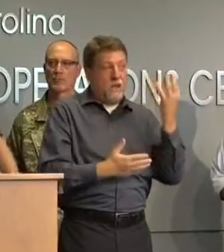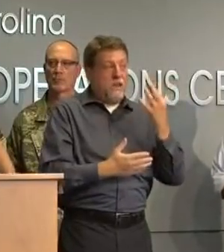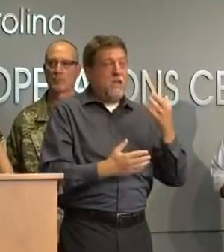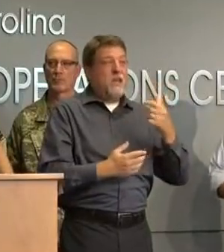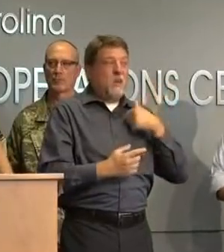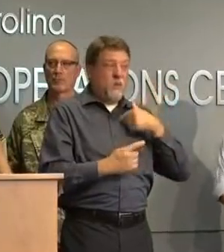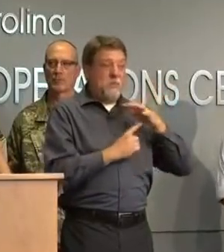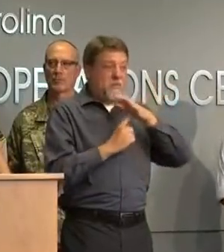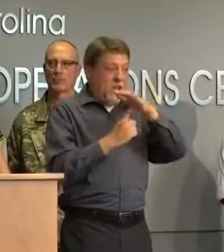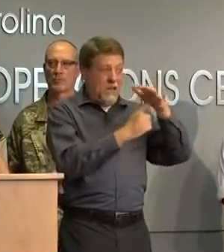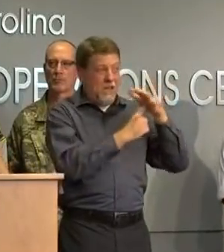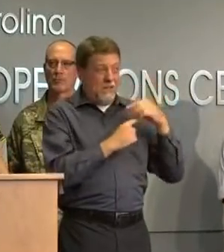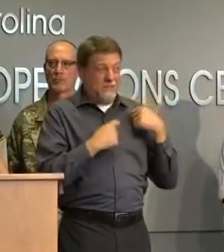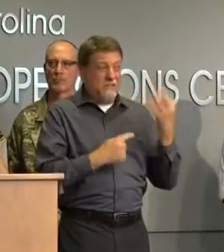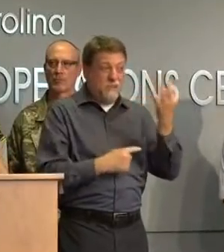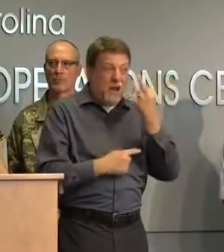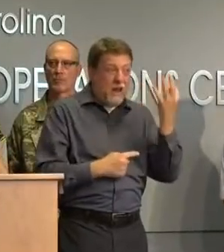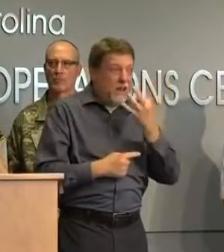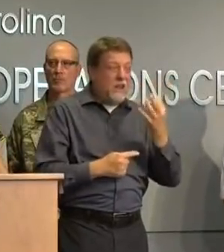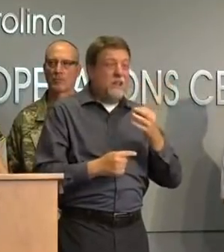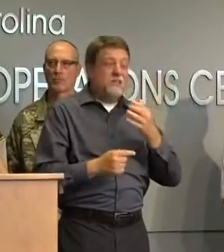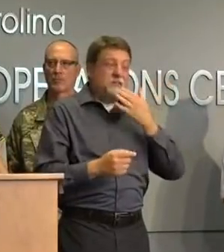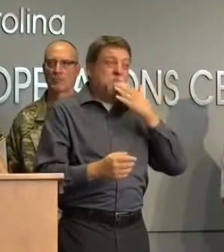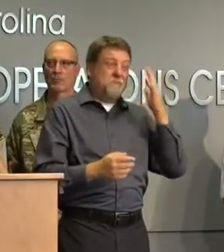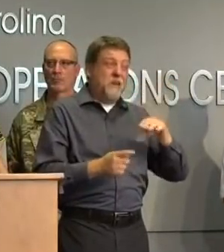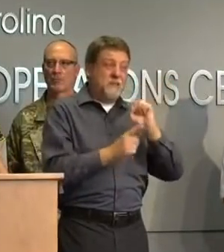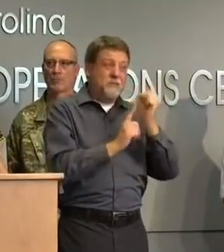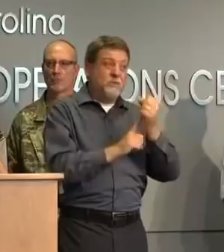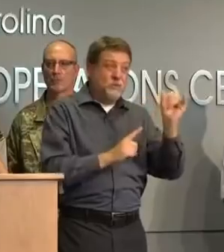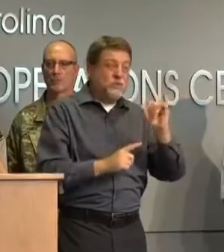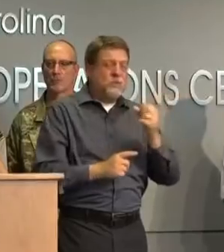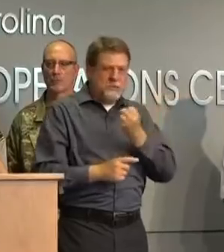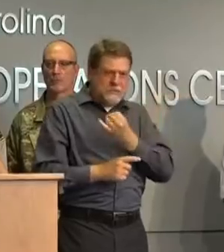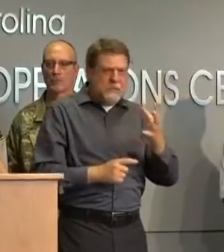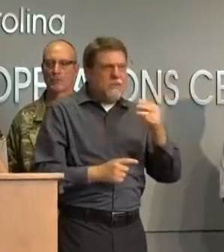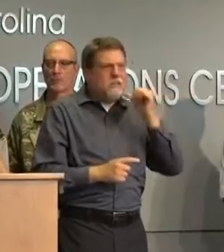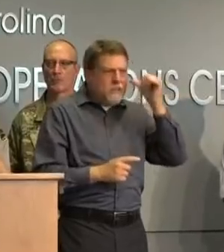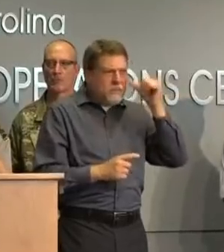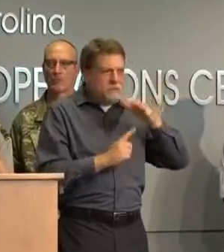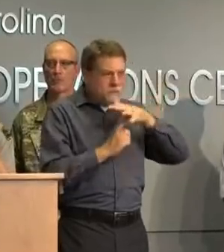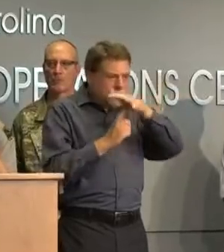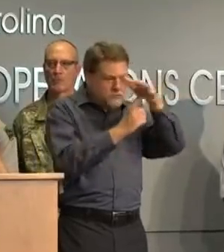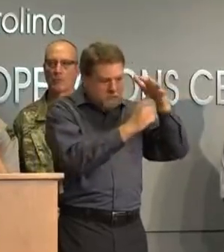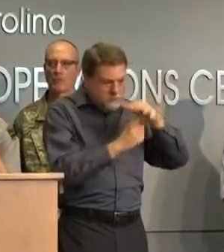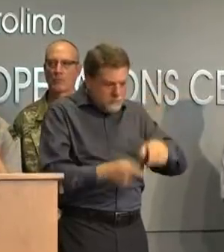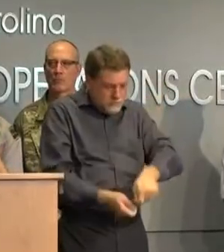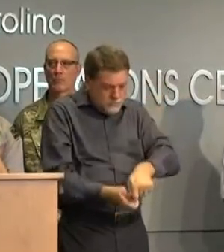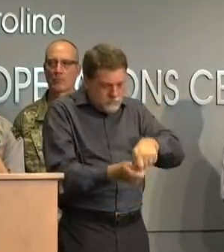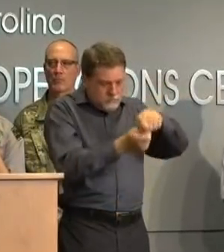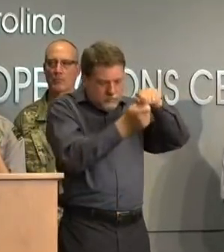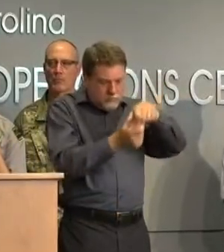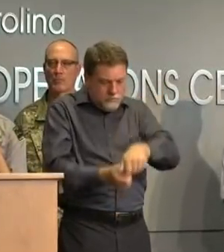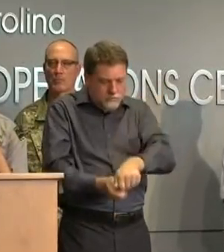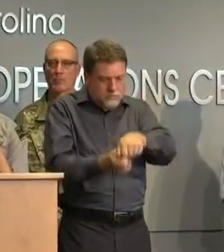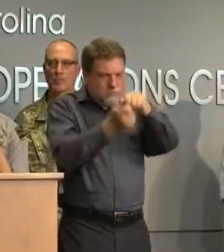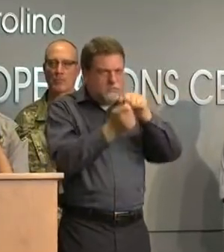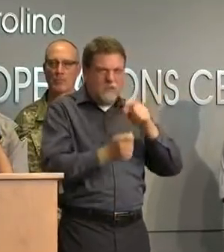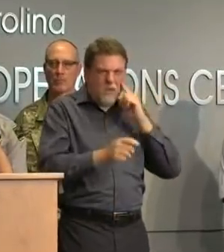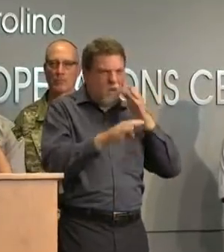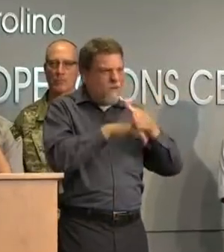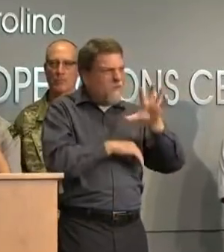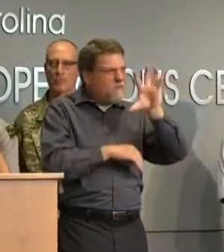some pretty extreme conditions we had a number of helicopters out there flying yesterday rescue folks rescued about 50 different people